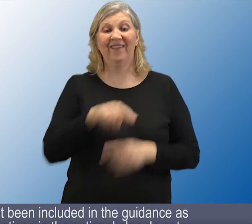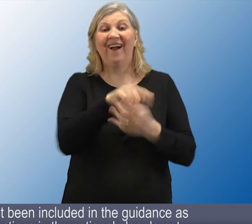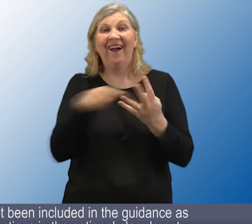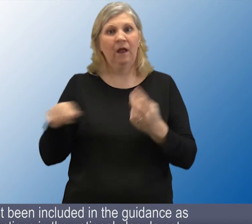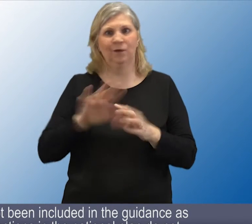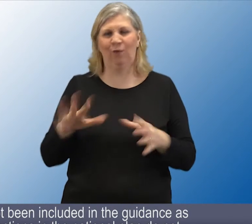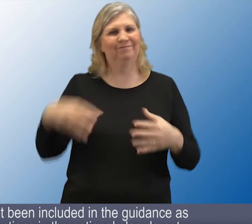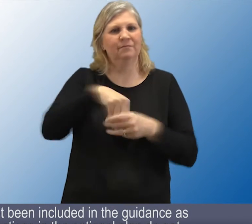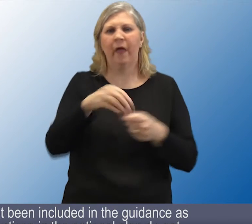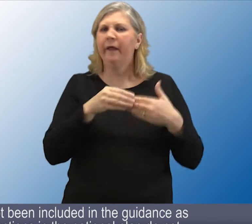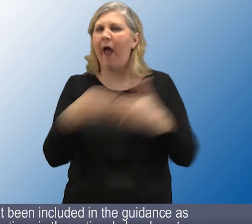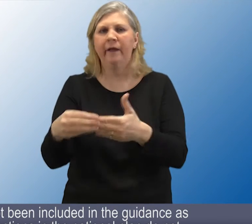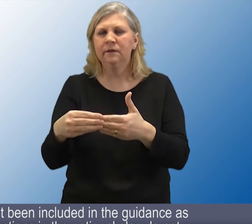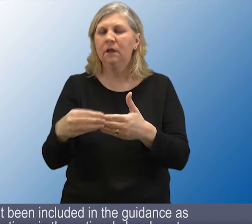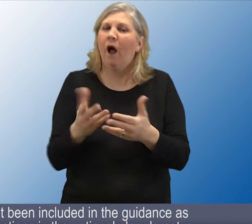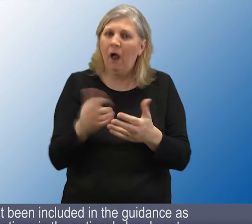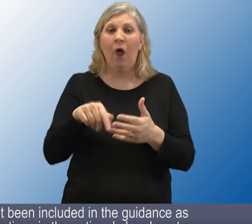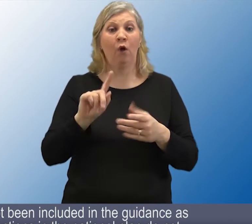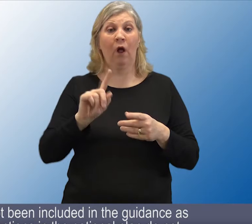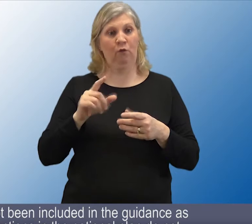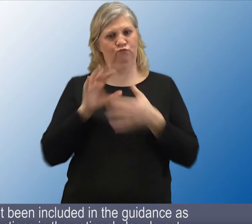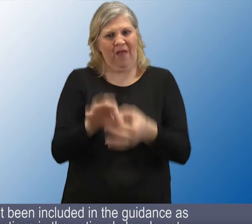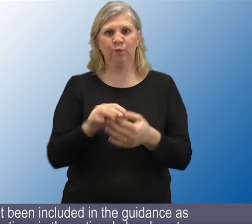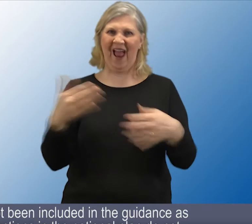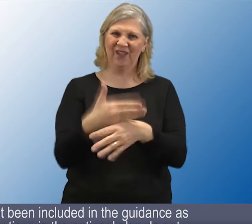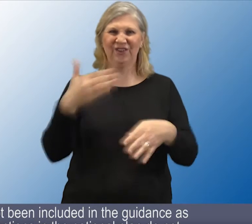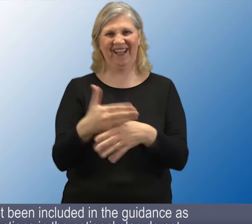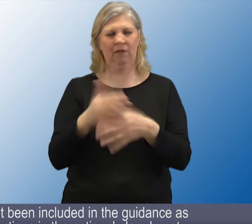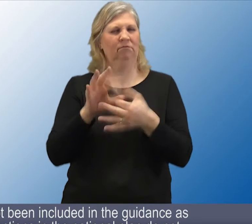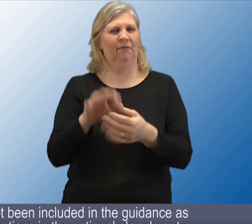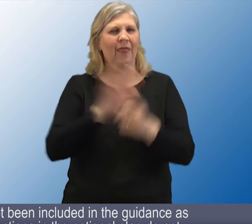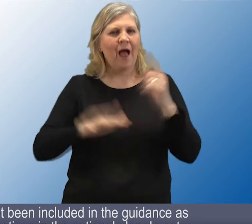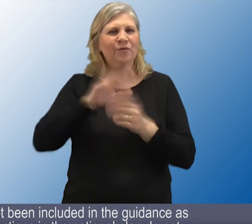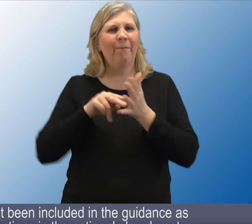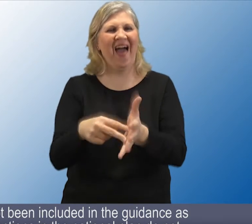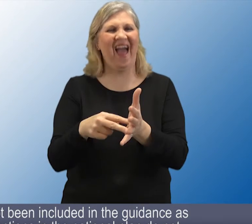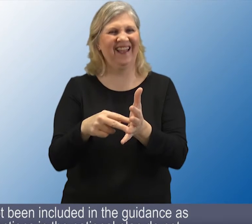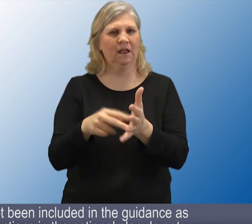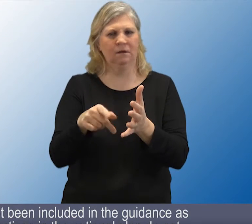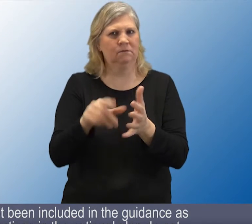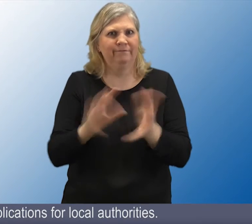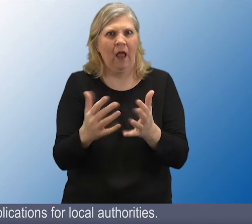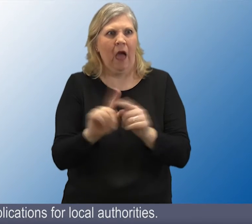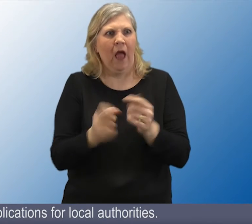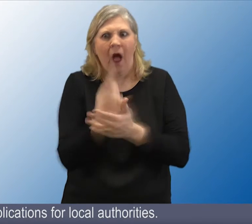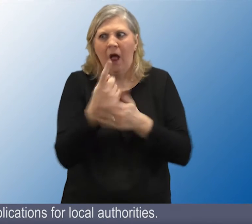These have not been included in the guidance, as the relevant actions in the National Plan do not have implications for local